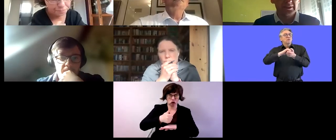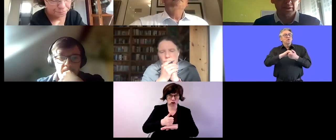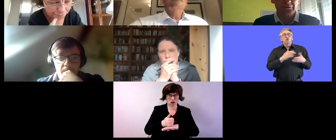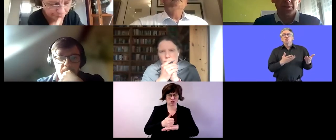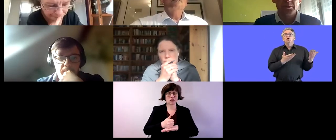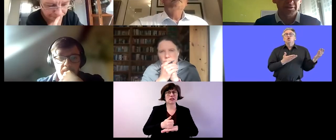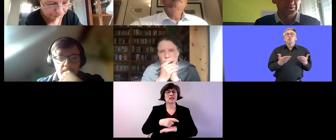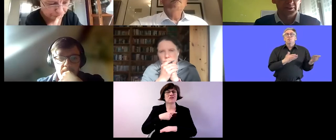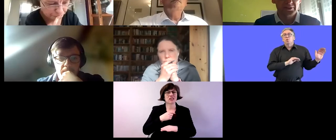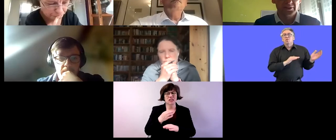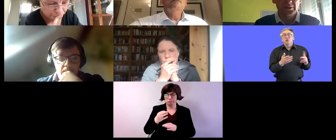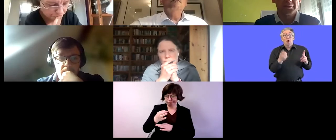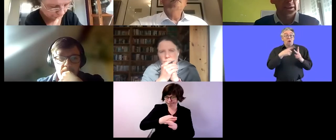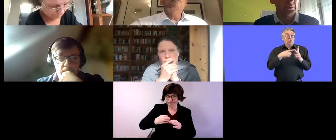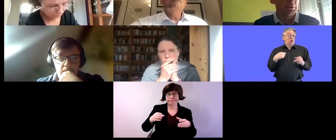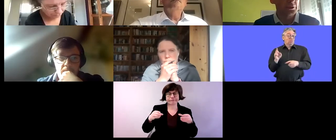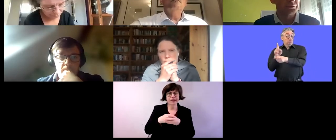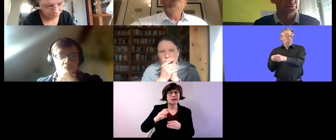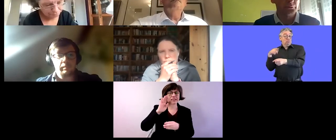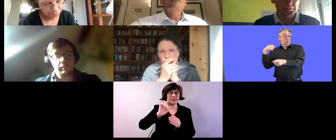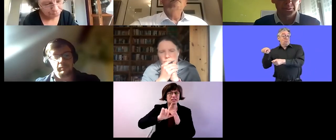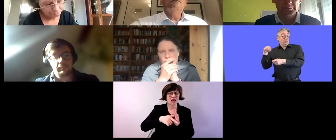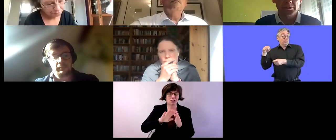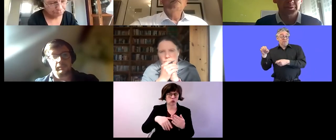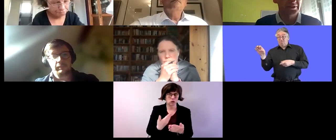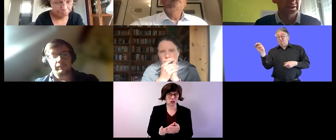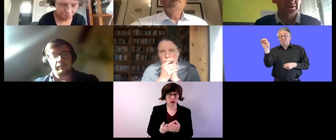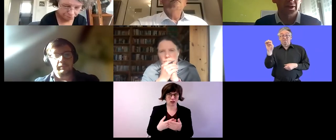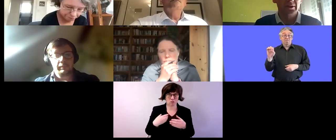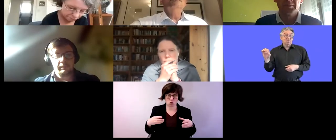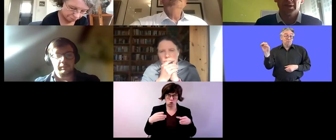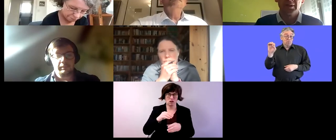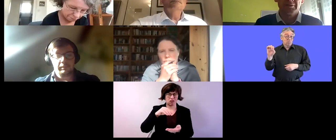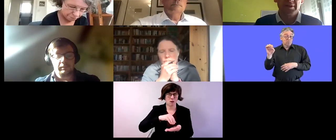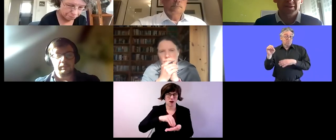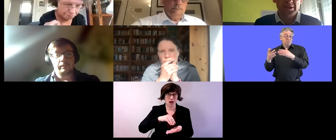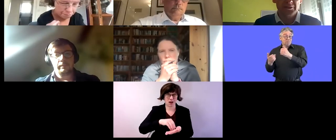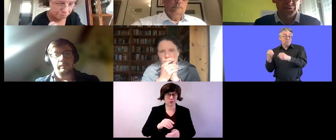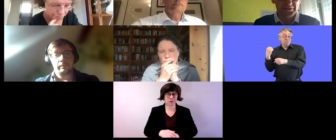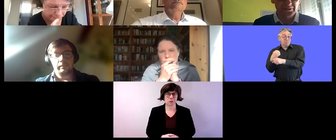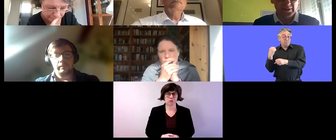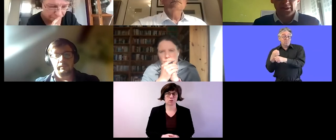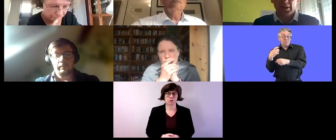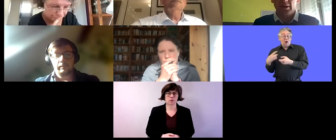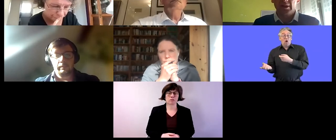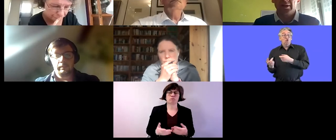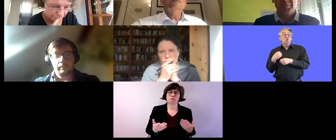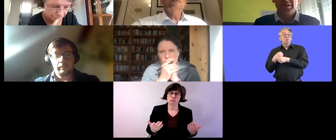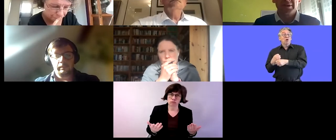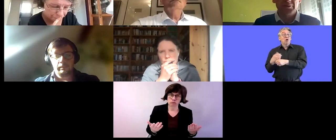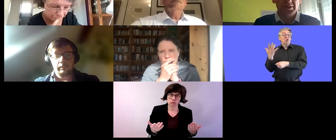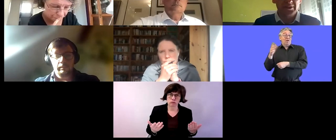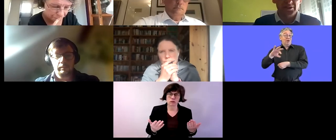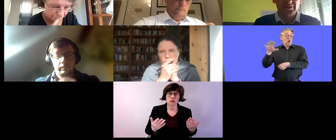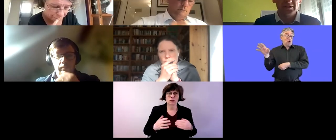ee also an umbrella federation of equal employment europe you're representing uh five countries um